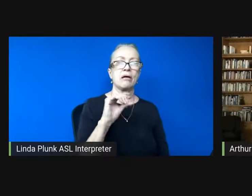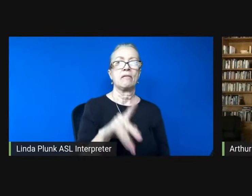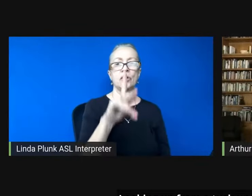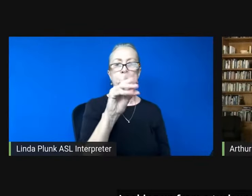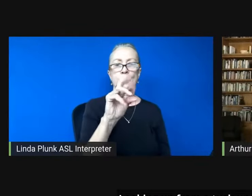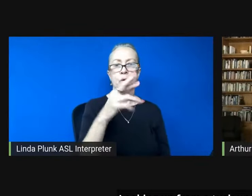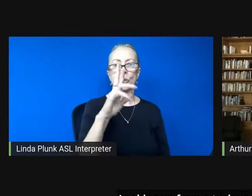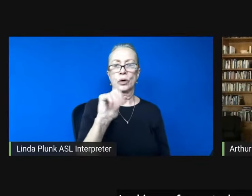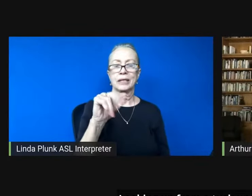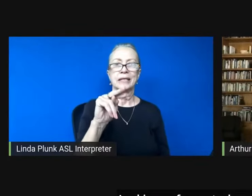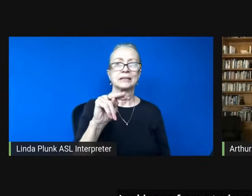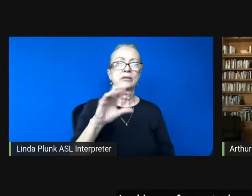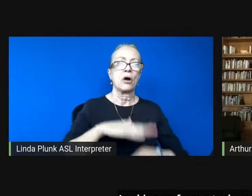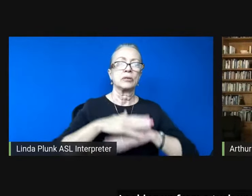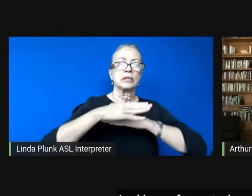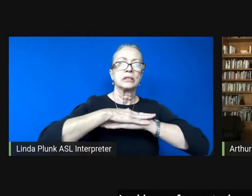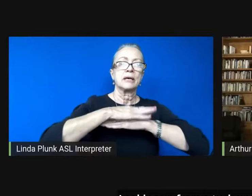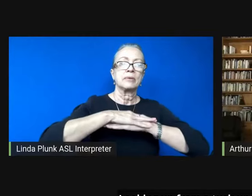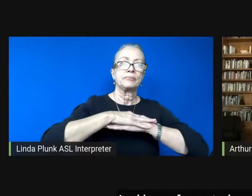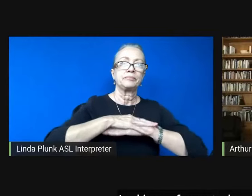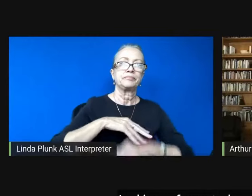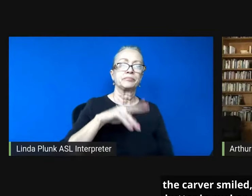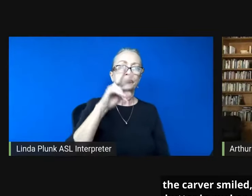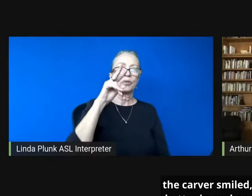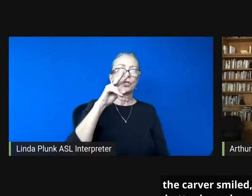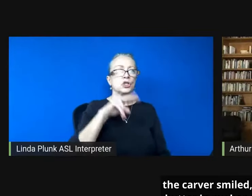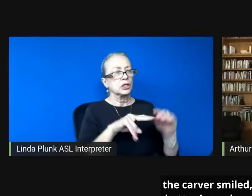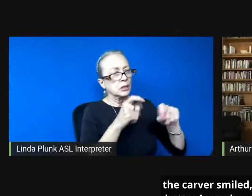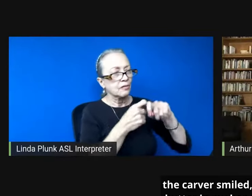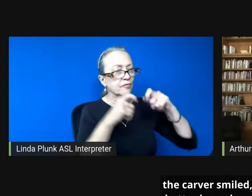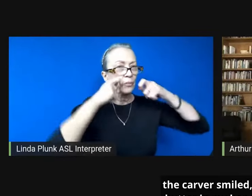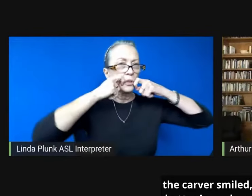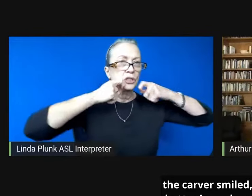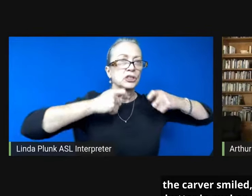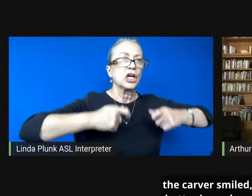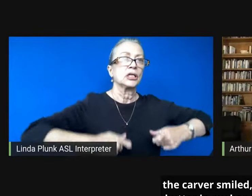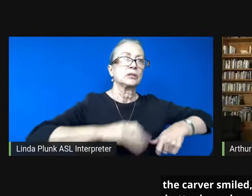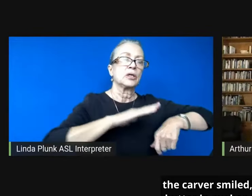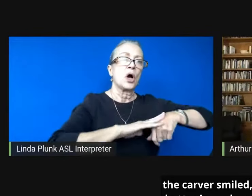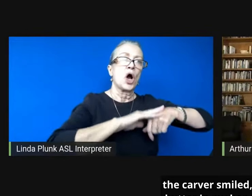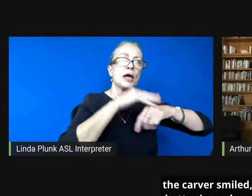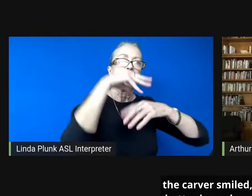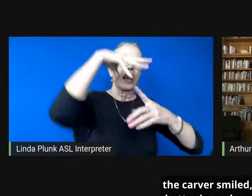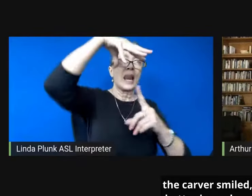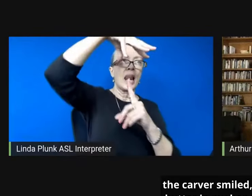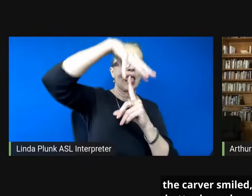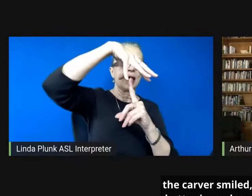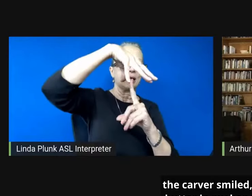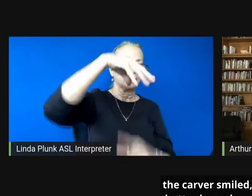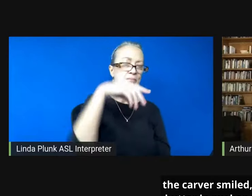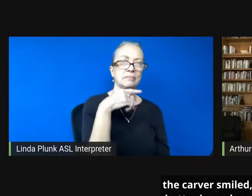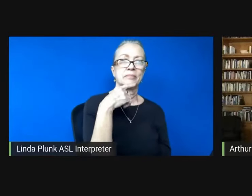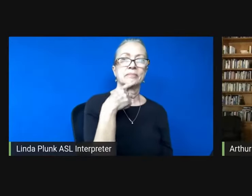looking up from a tusk under the lamp the carver smiled it's butter in my